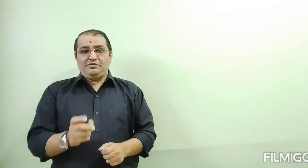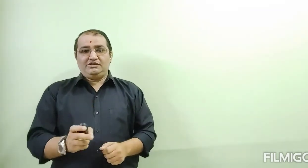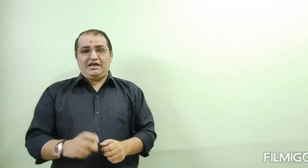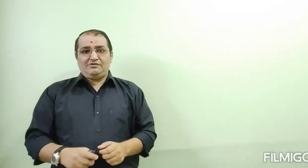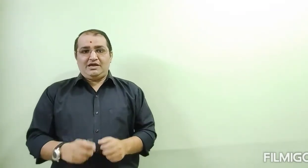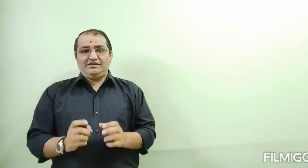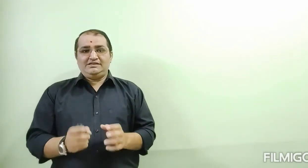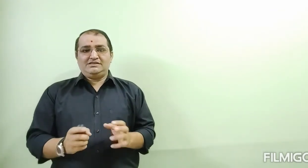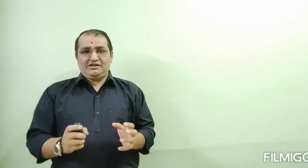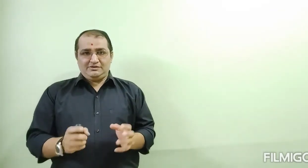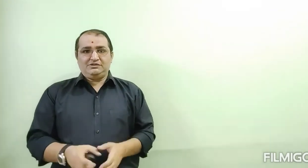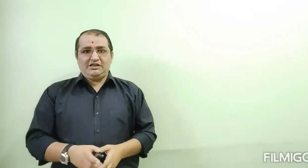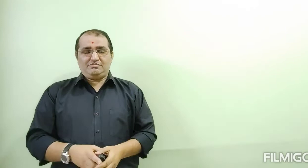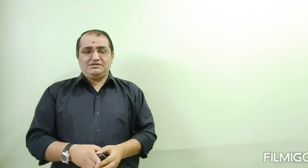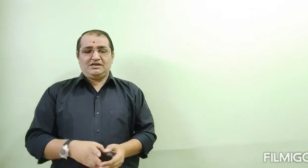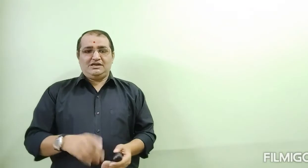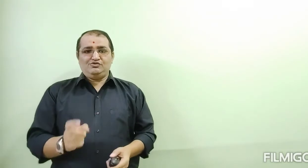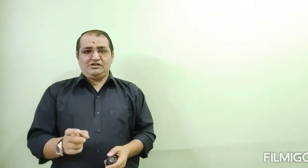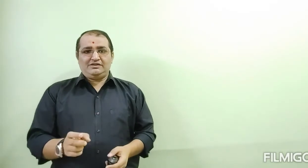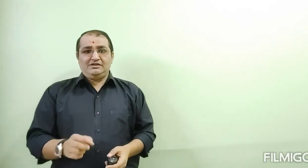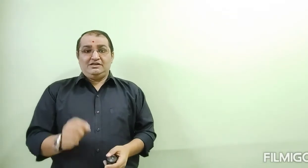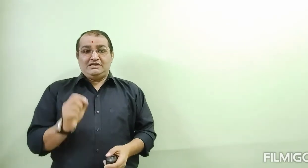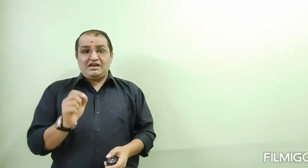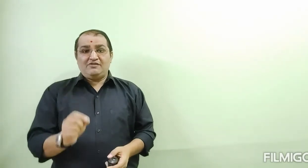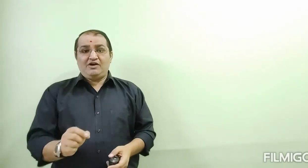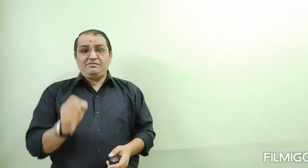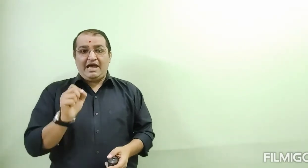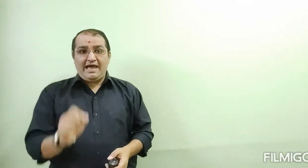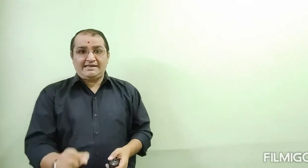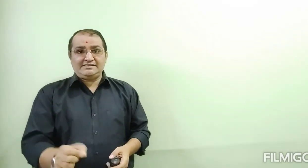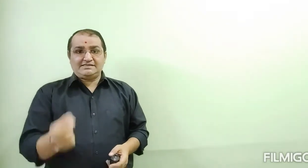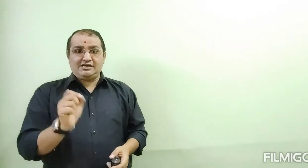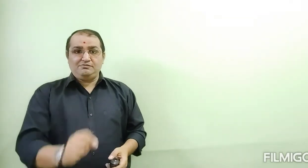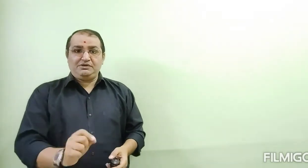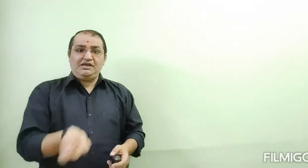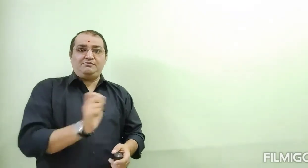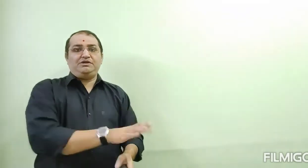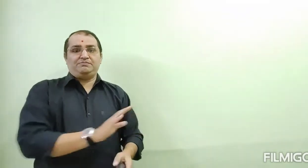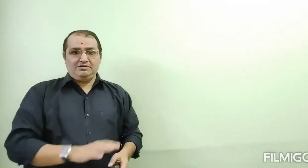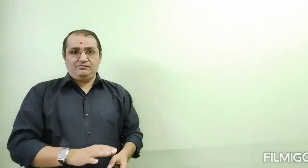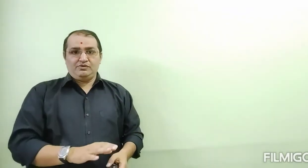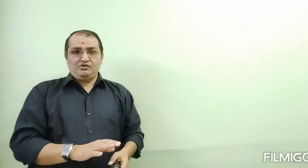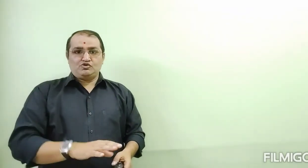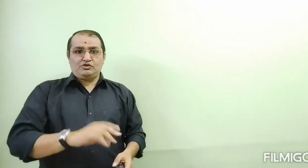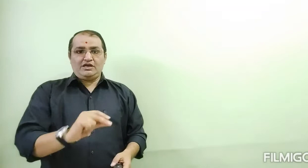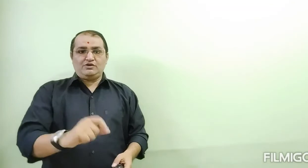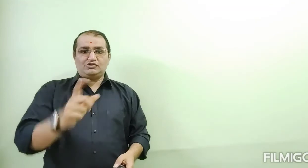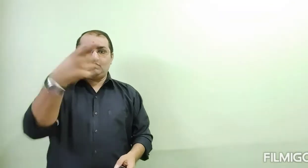Clare and East India Company, that means, announced that Nabaab Harris Company and people. So, they announced that war